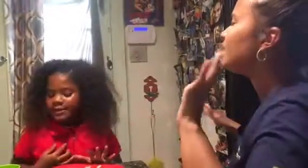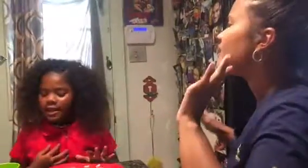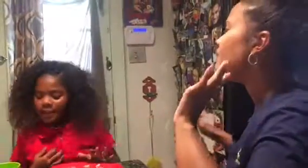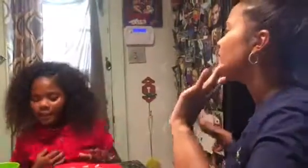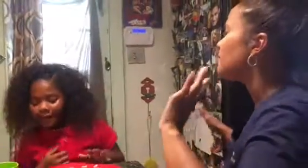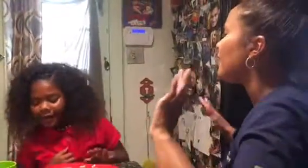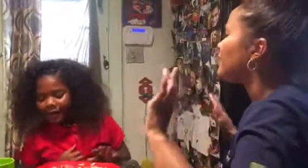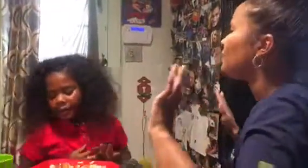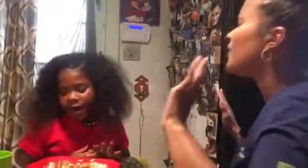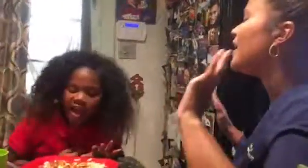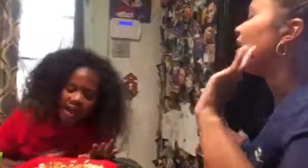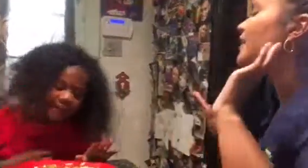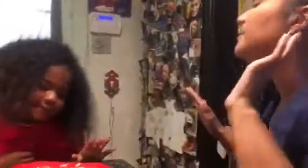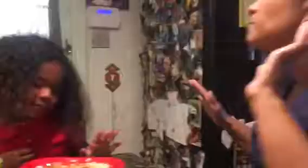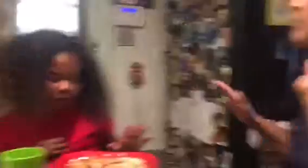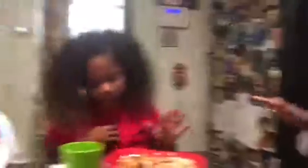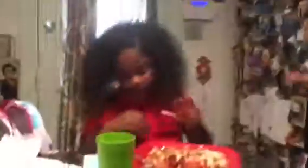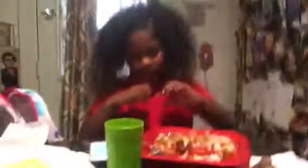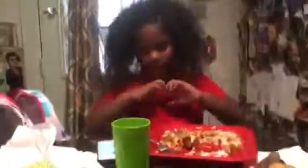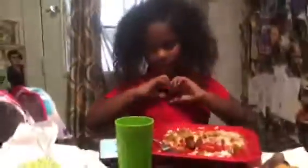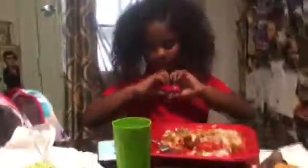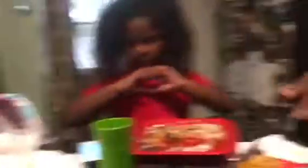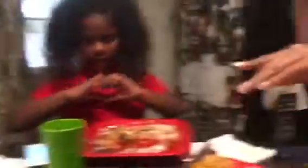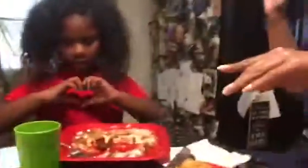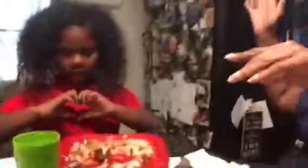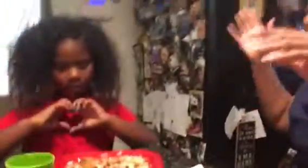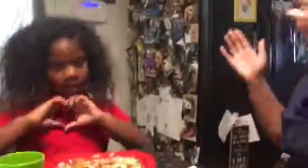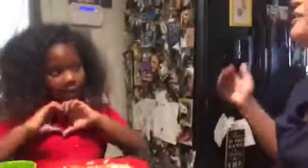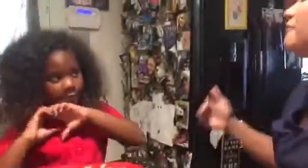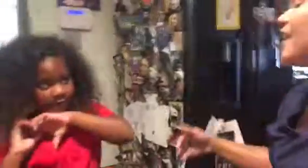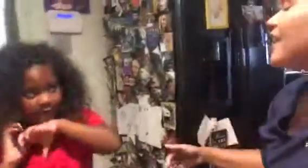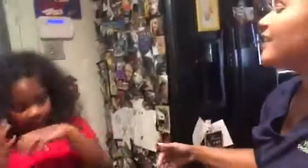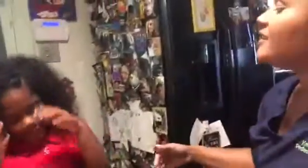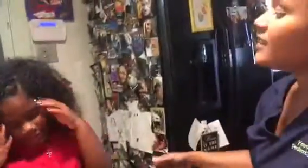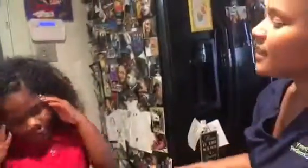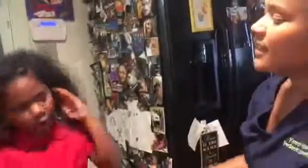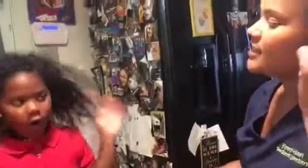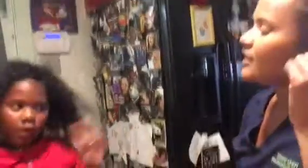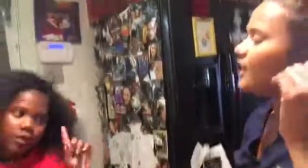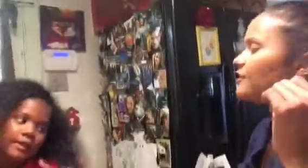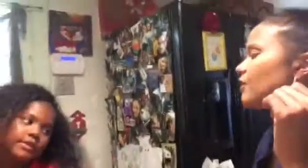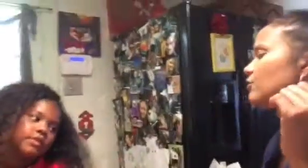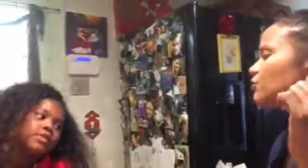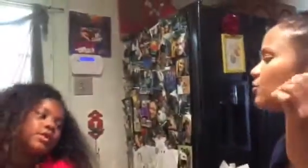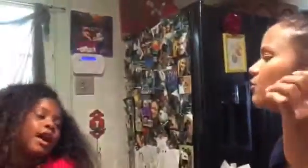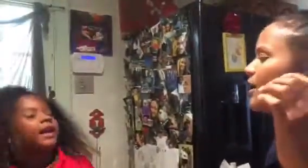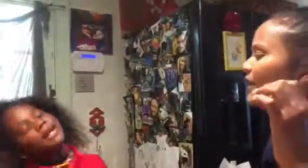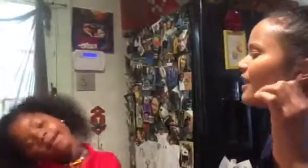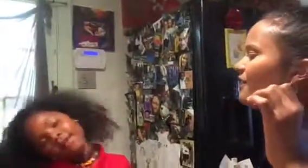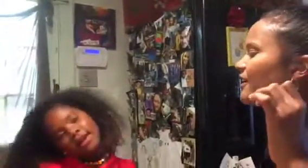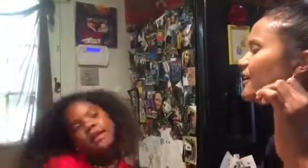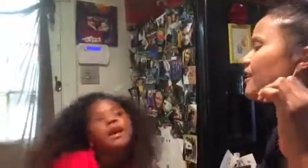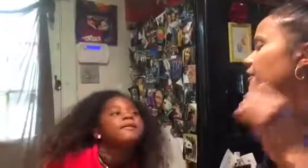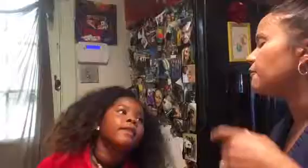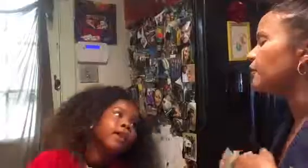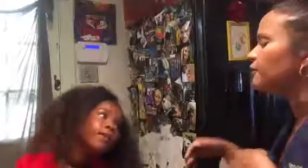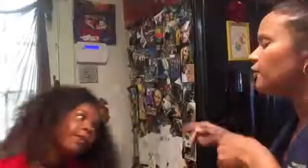there's something about the way your sunshine's on my face It's a love so true, I can never get enough of